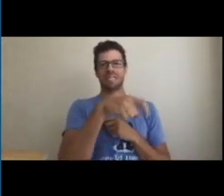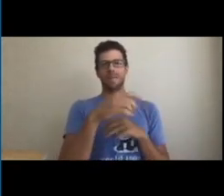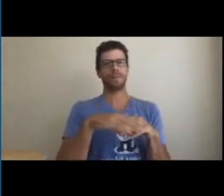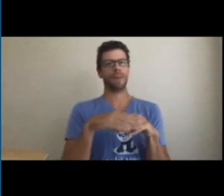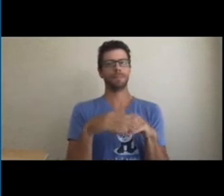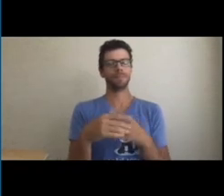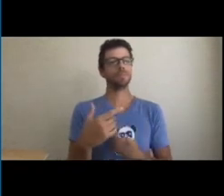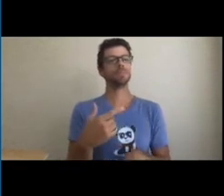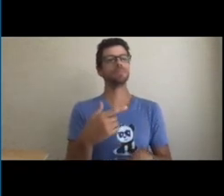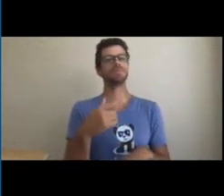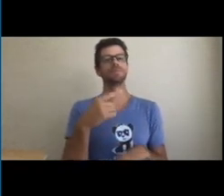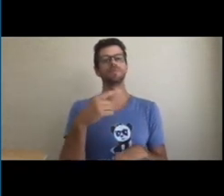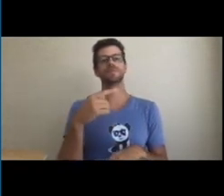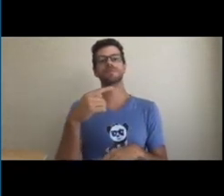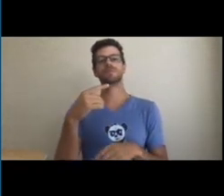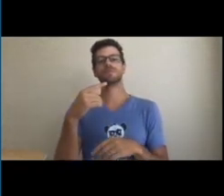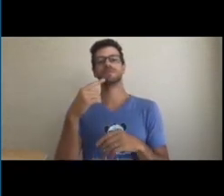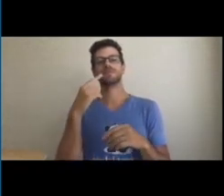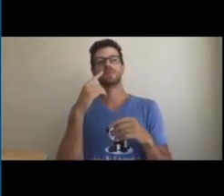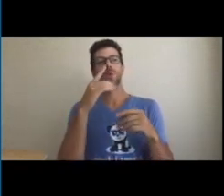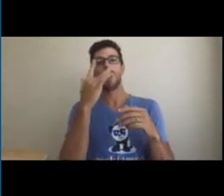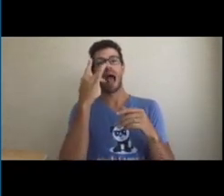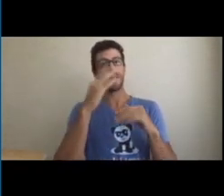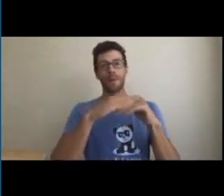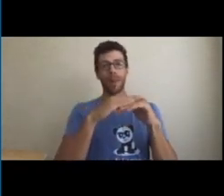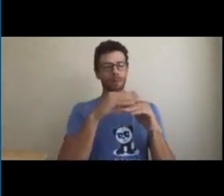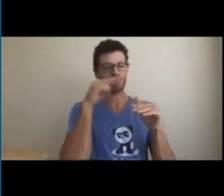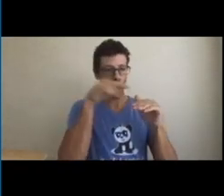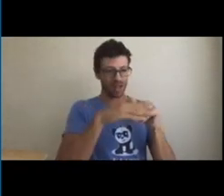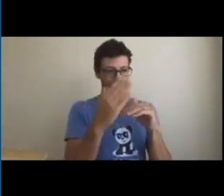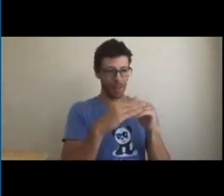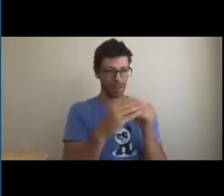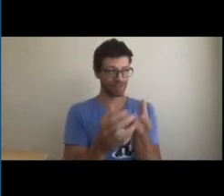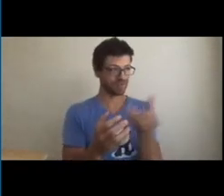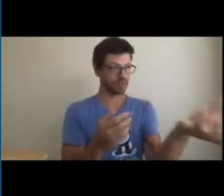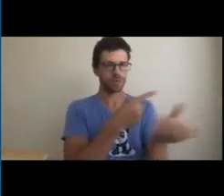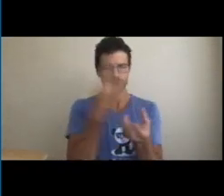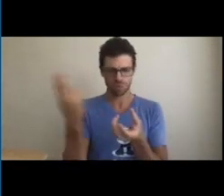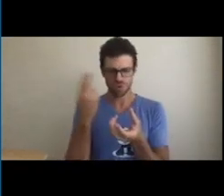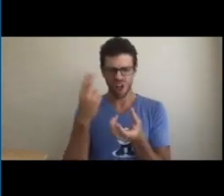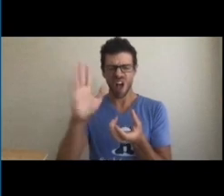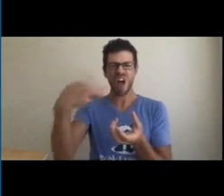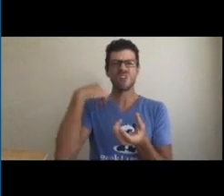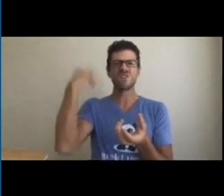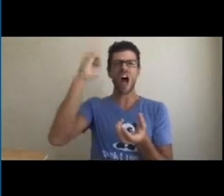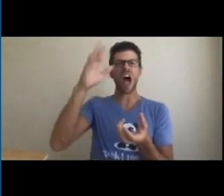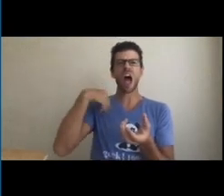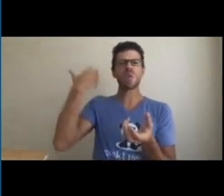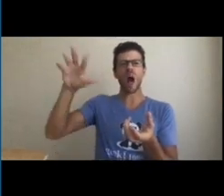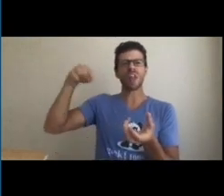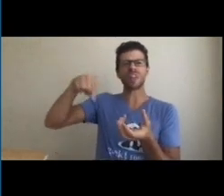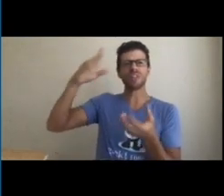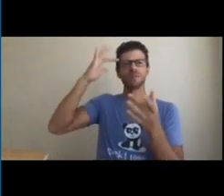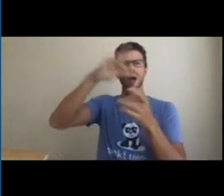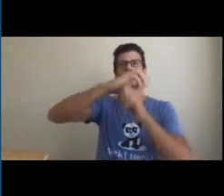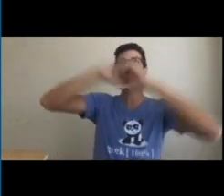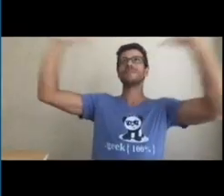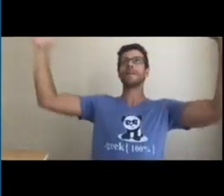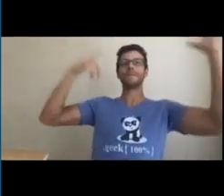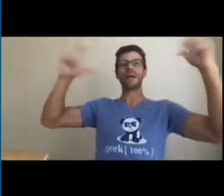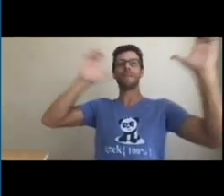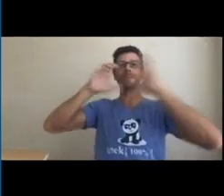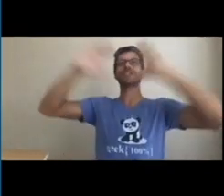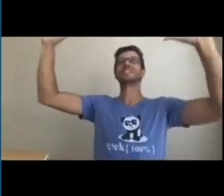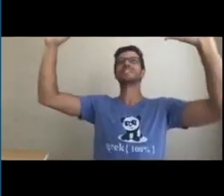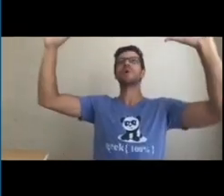that come from this method. It's faster and easier to use than waiting a year for a car. Now, we'll talk about minimum